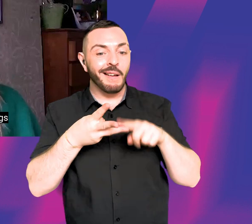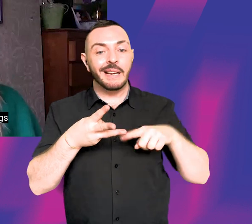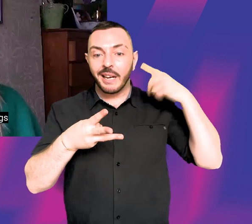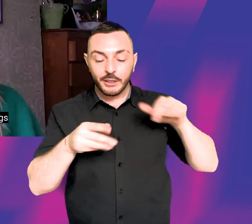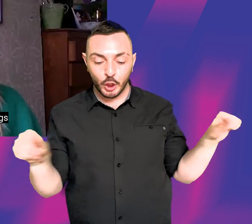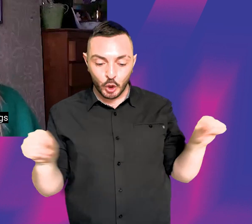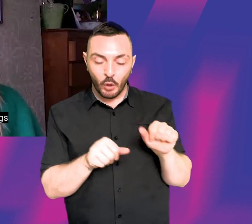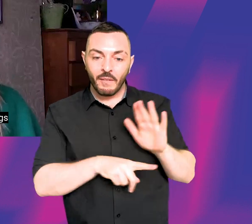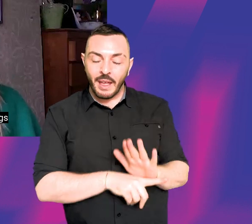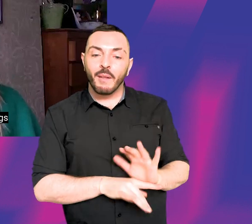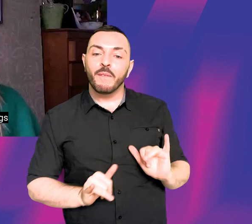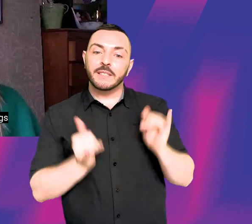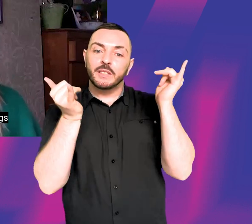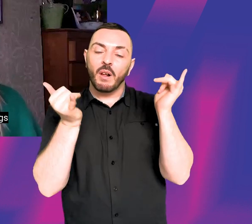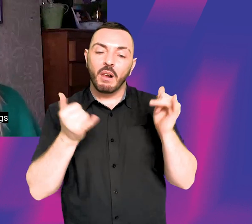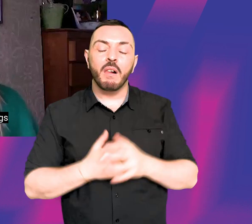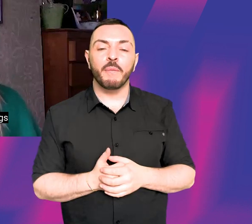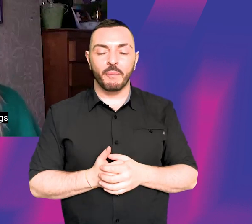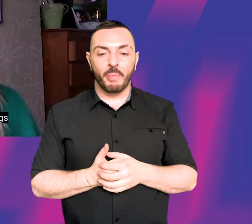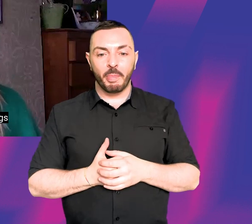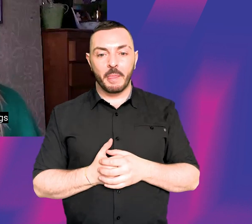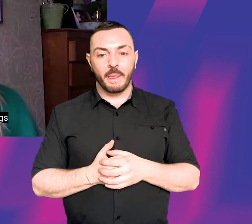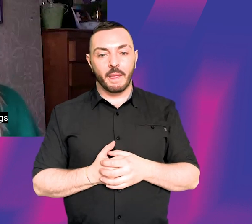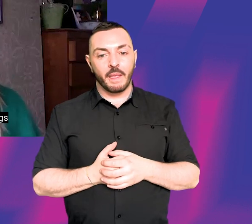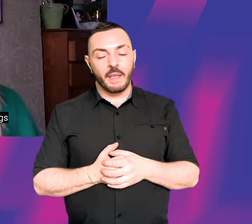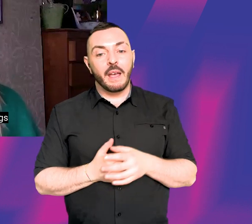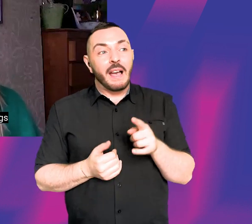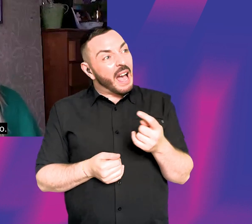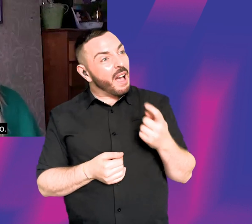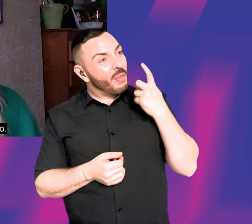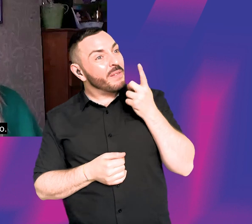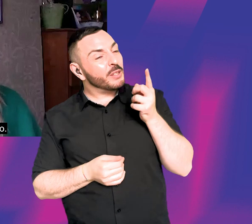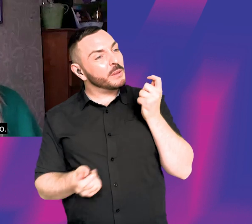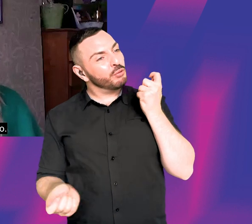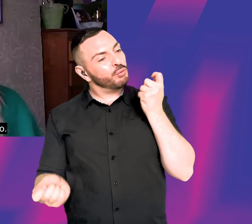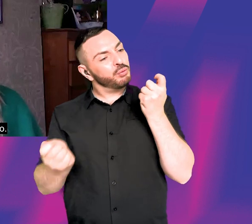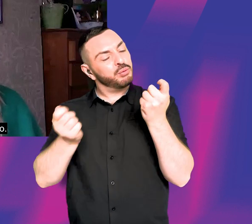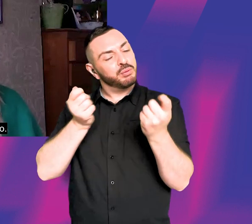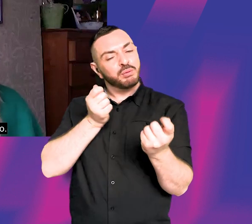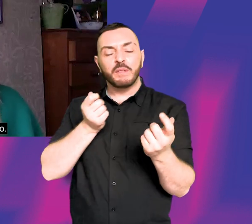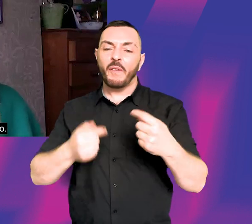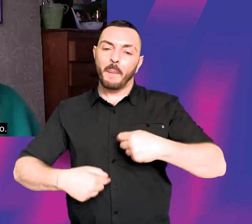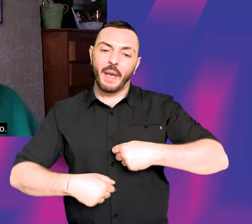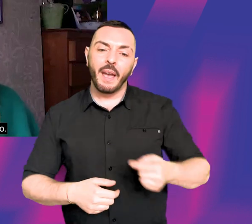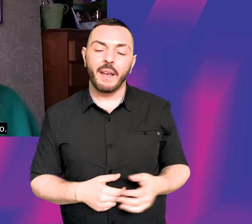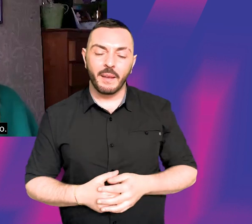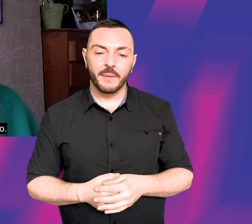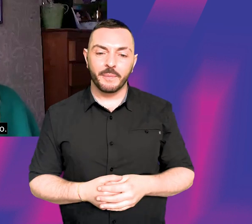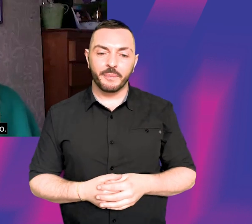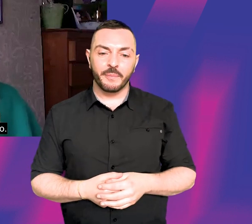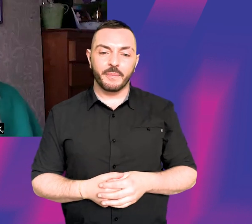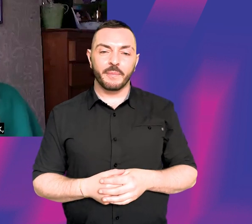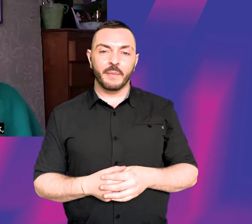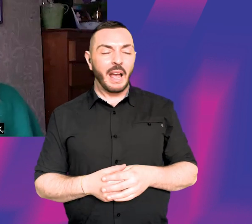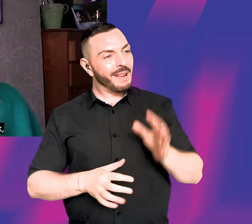And that was really when I think things started to kind of shift for me. And I really realized that actually, was something I did really want to